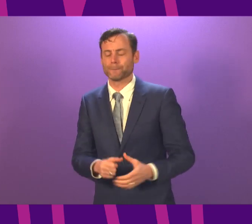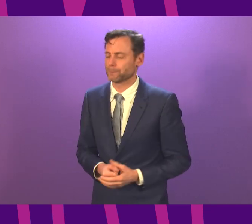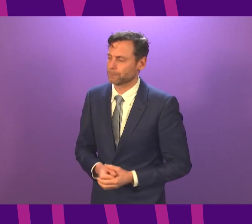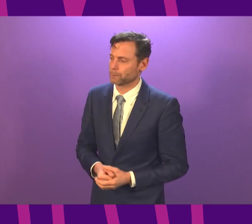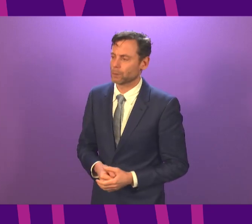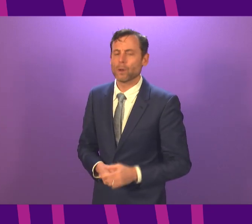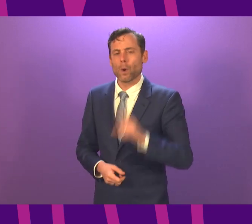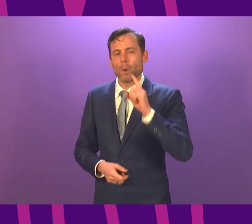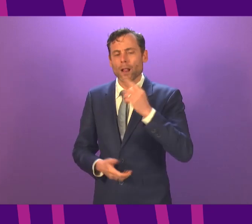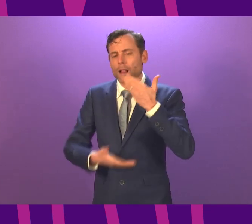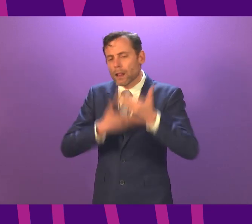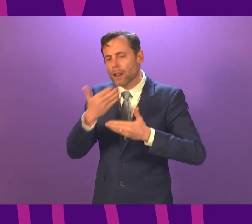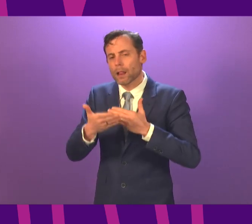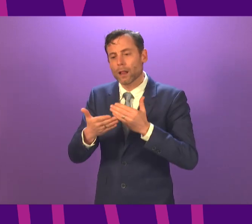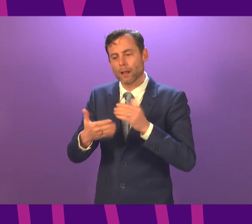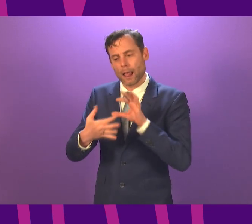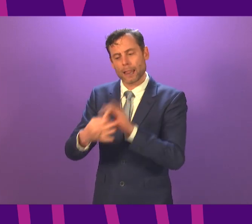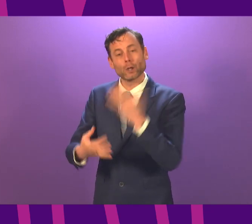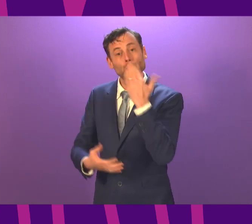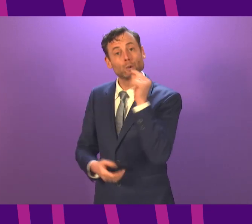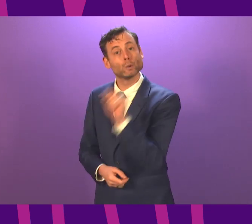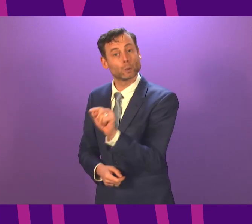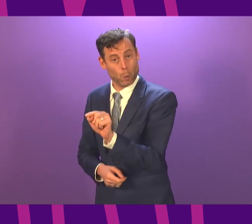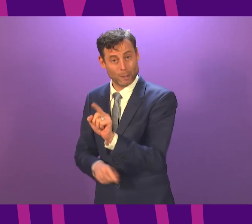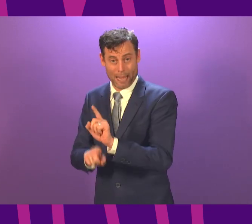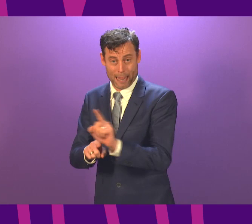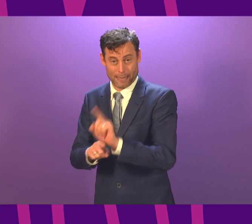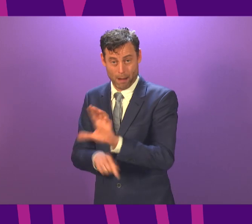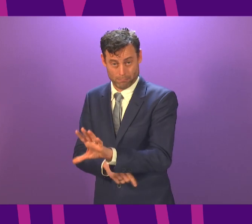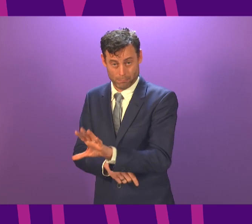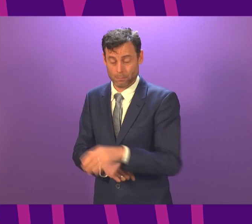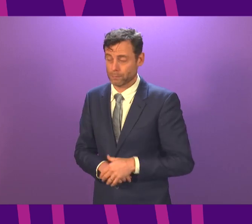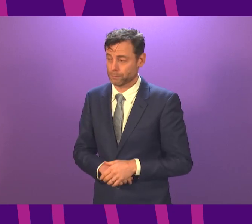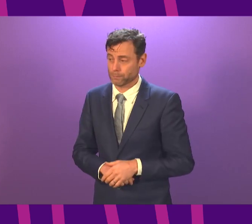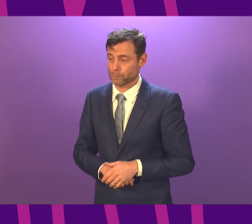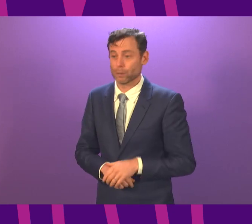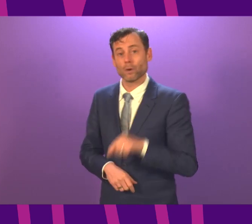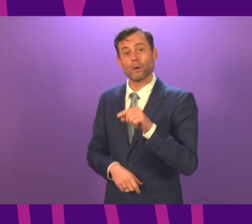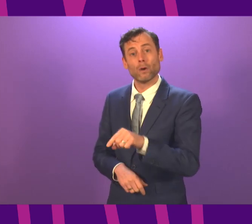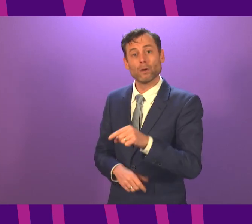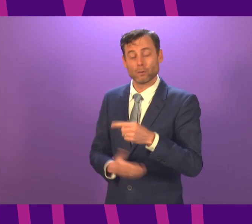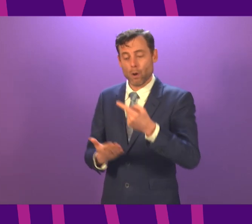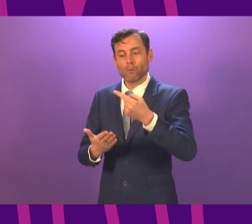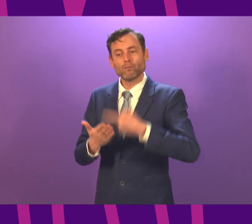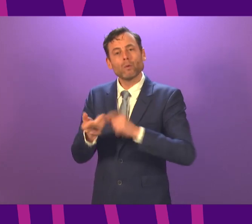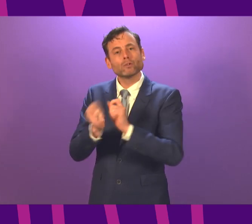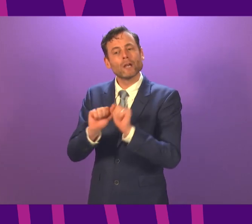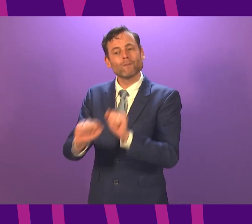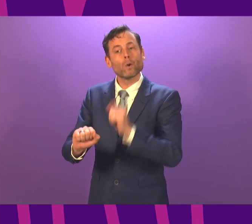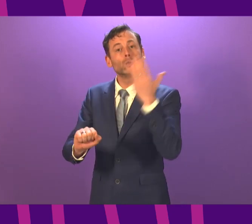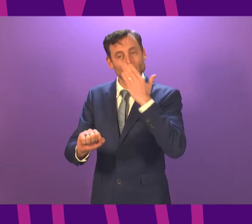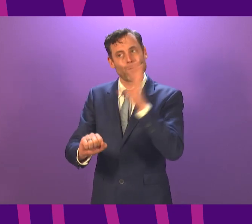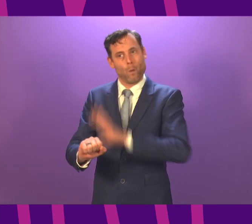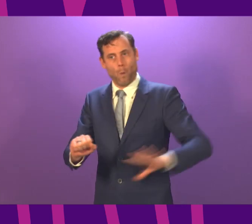on schools, let me be clear at this stage-presiding officer that they will apply to all parts of Scotland. However, the decisions,